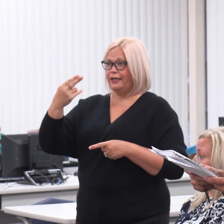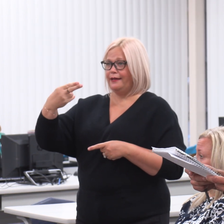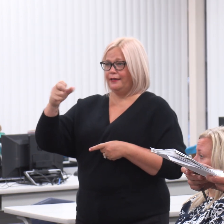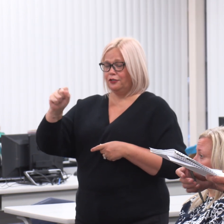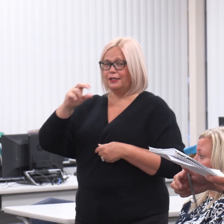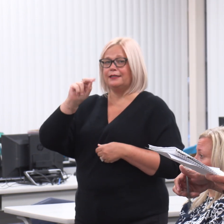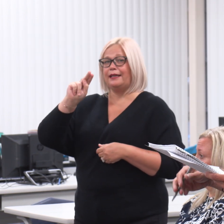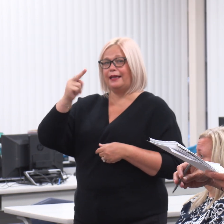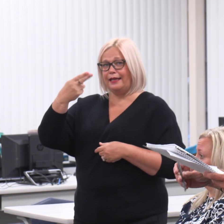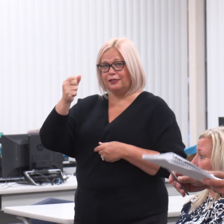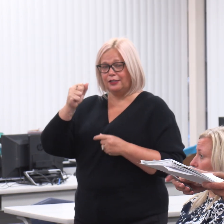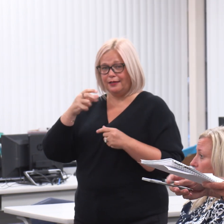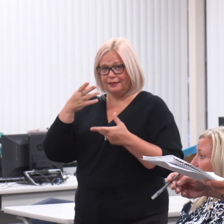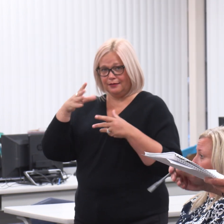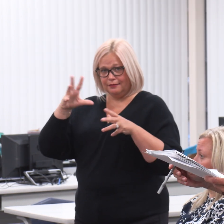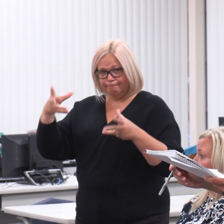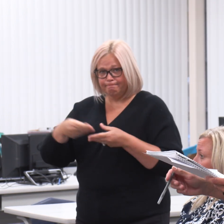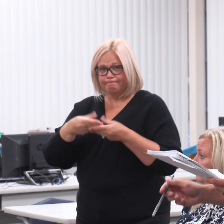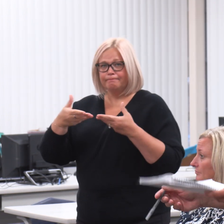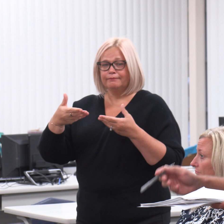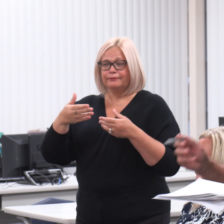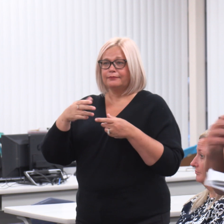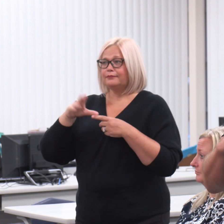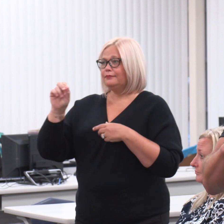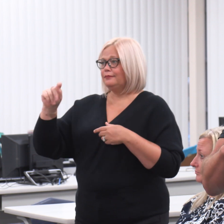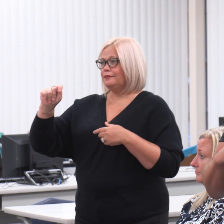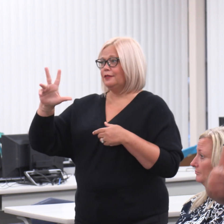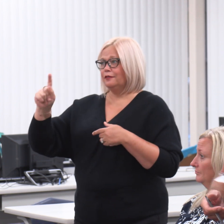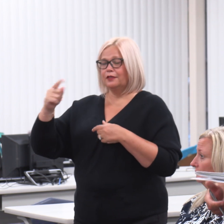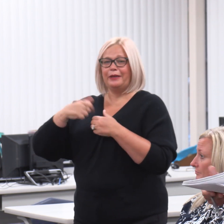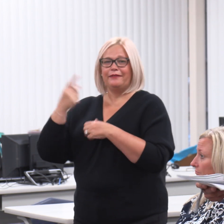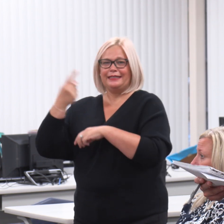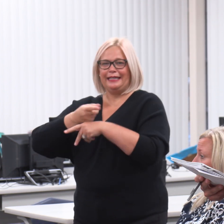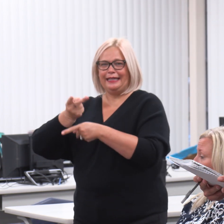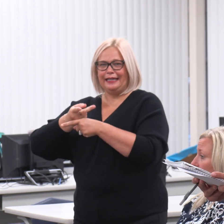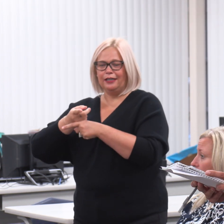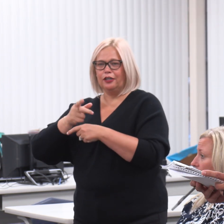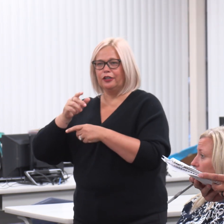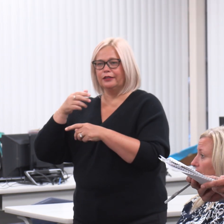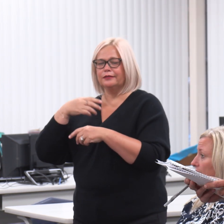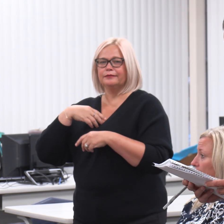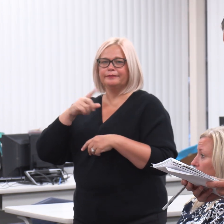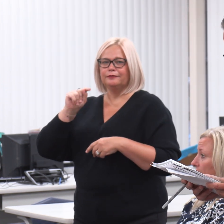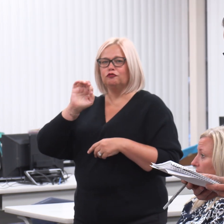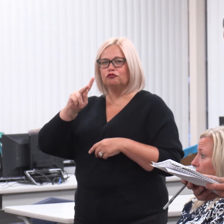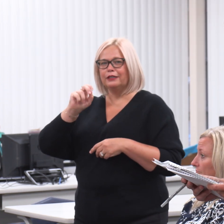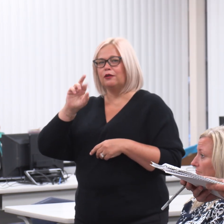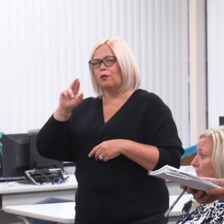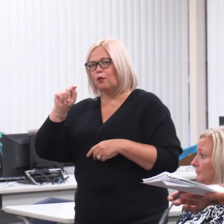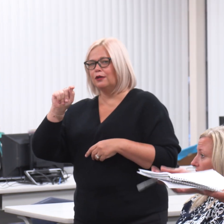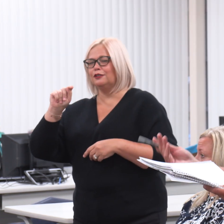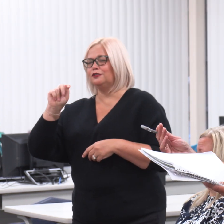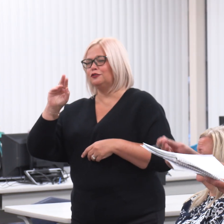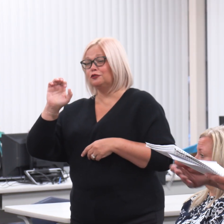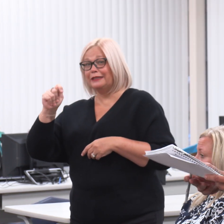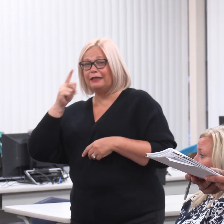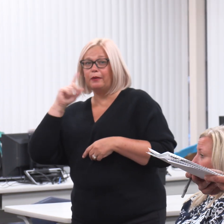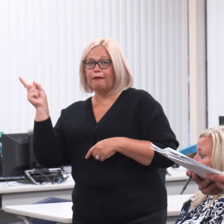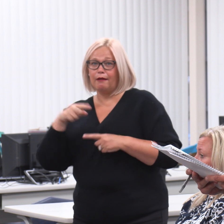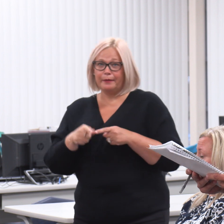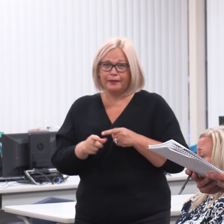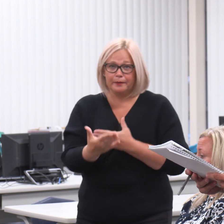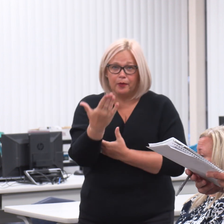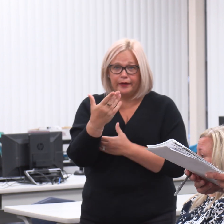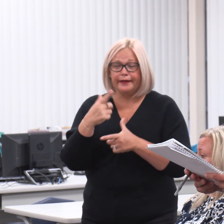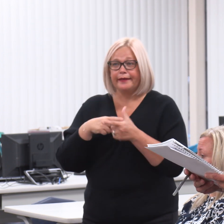day. October 31st, the Halloween, we have the daycare trick-or-treaters coming over at 930 in the morning. And then just November